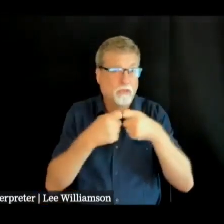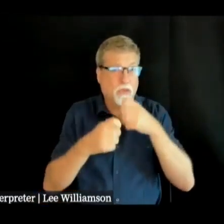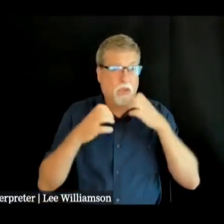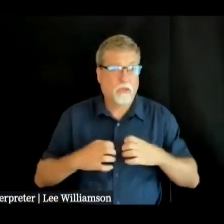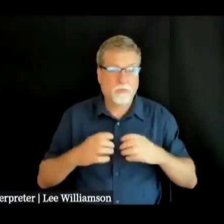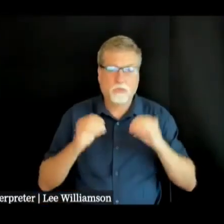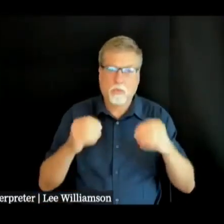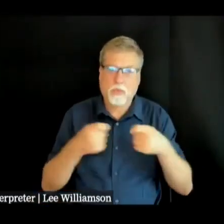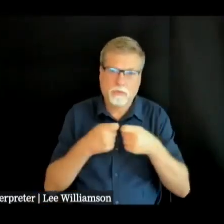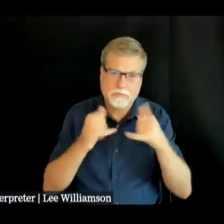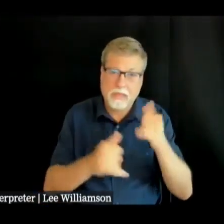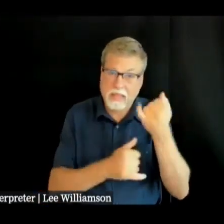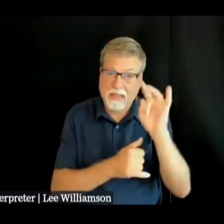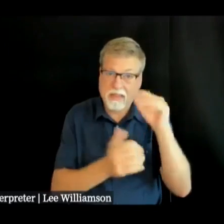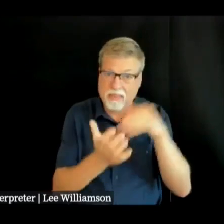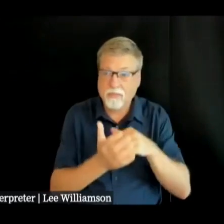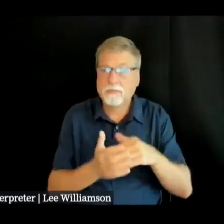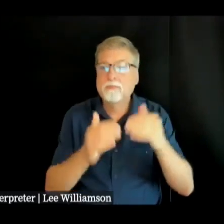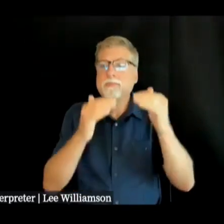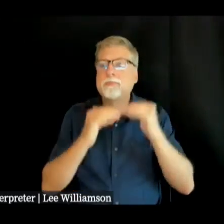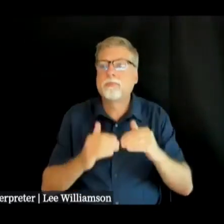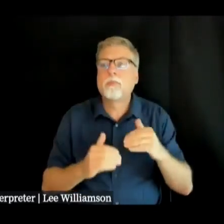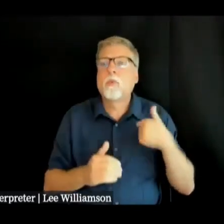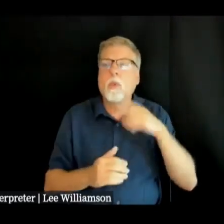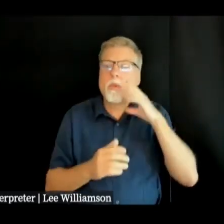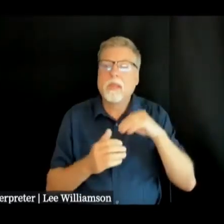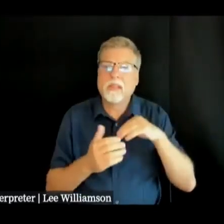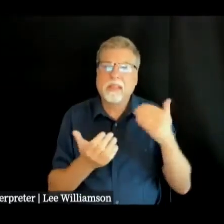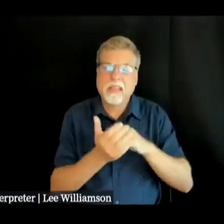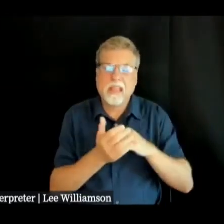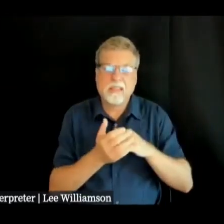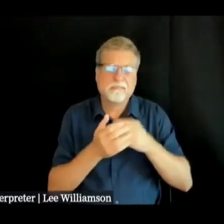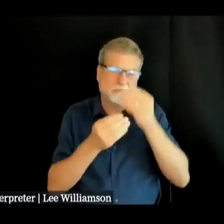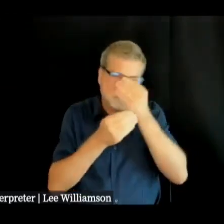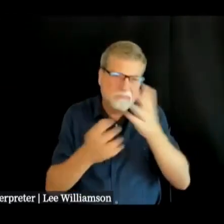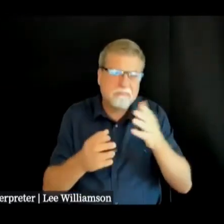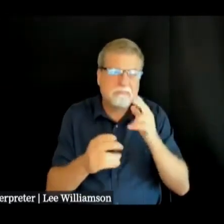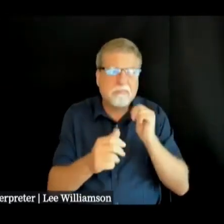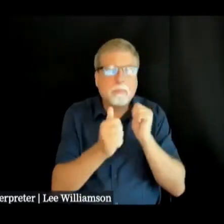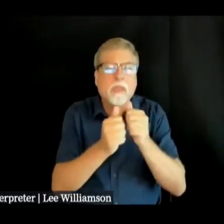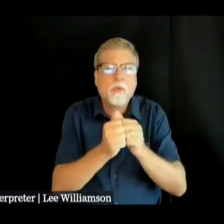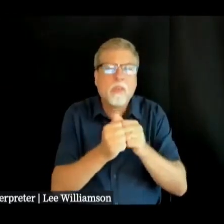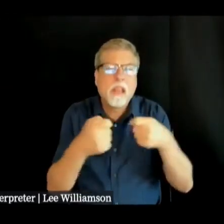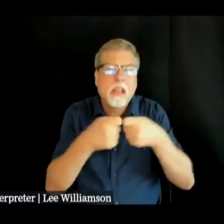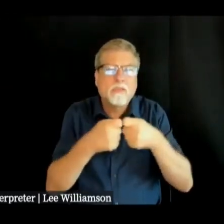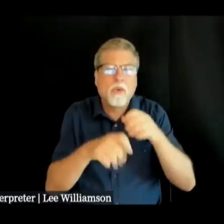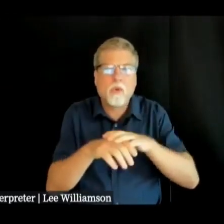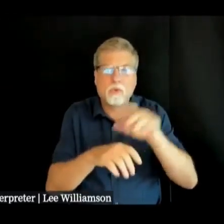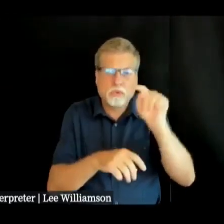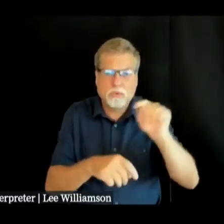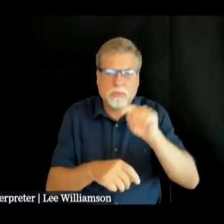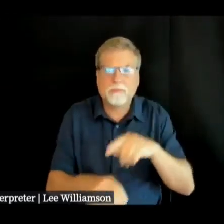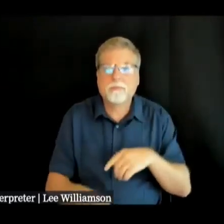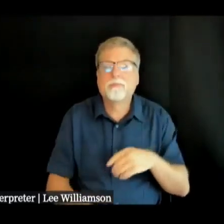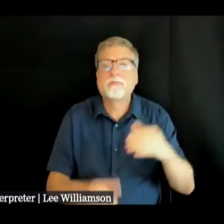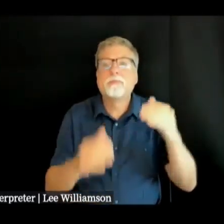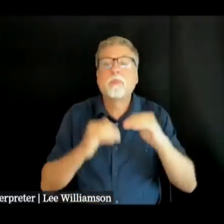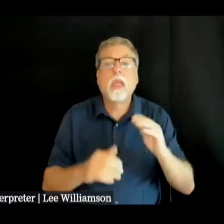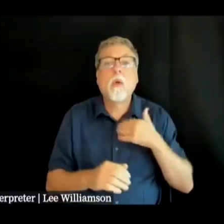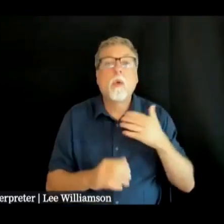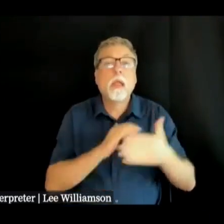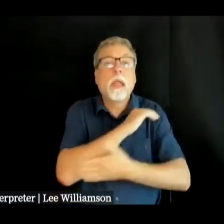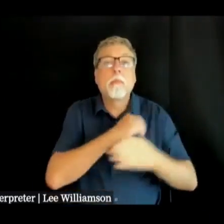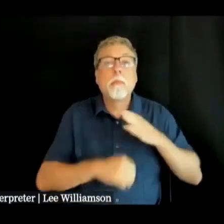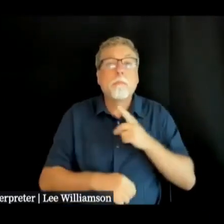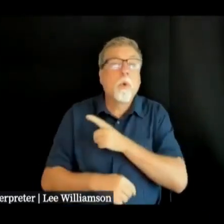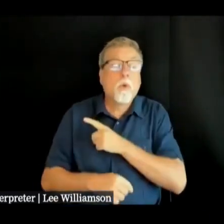from Duke again at our Tuesday community briefing the Volcombe County Board of Commissioners regularly scheduled October 15th